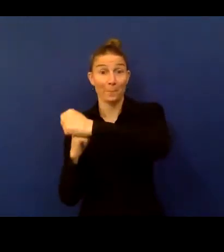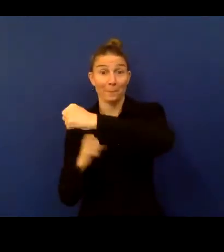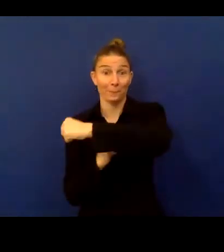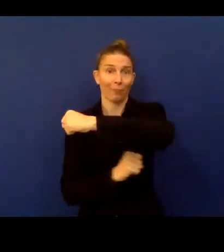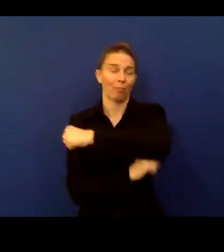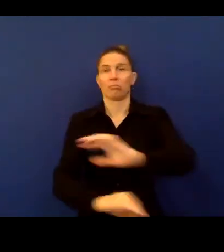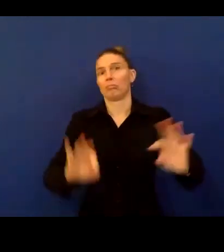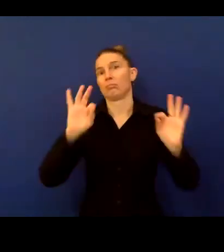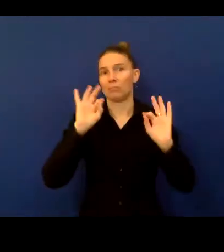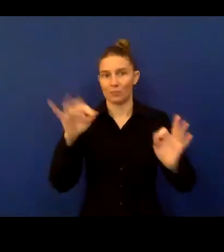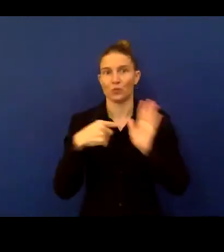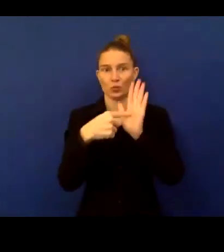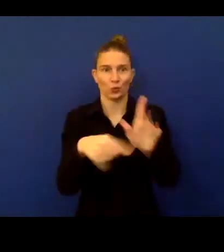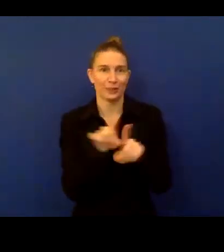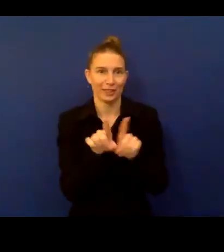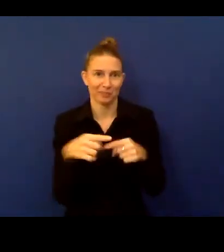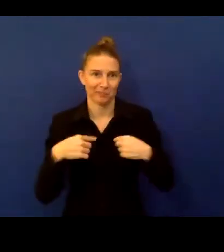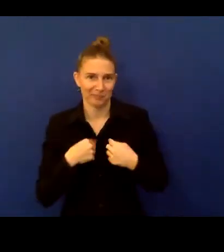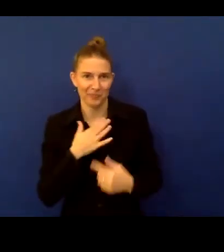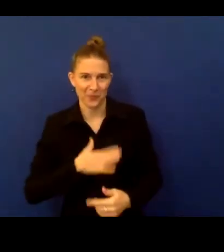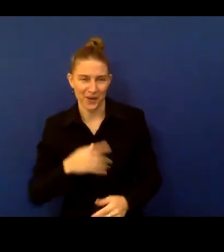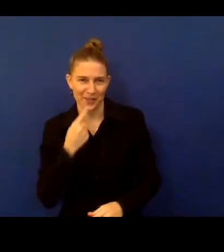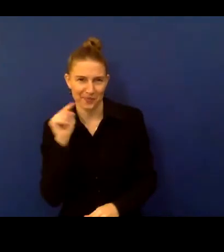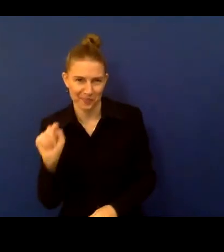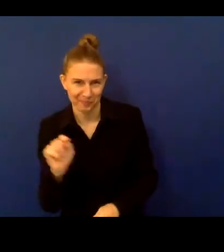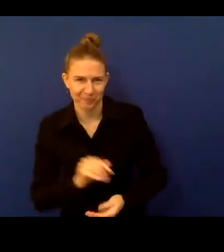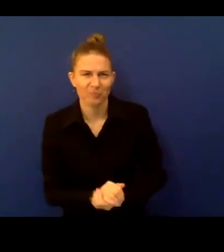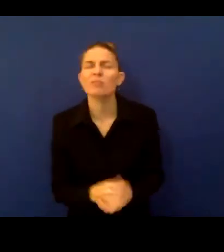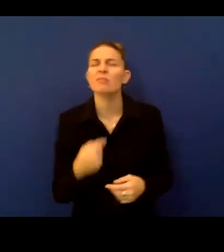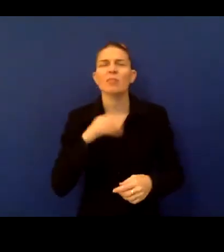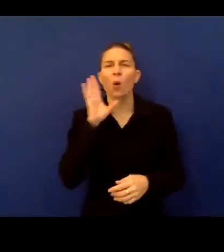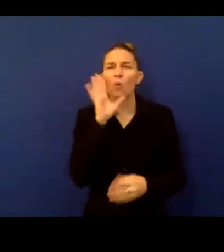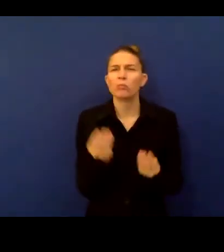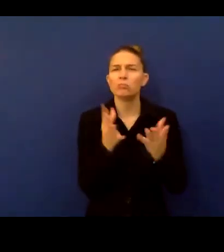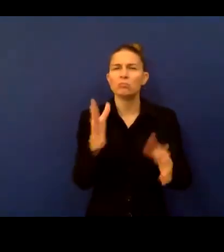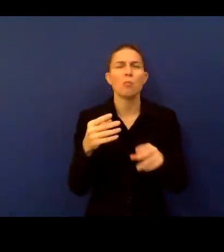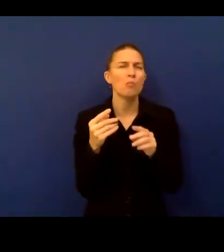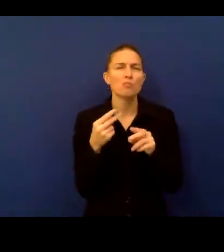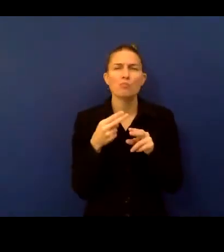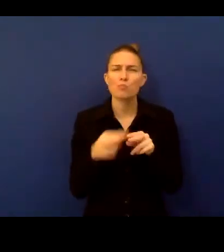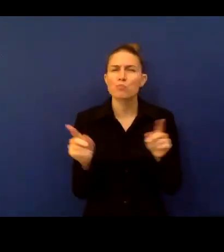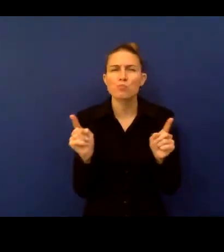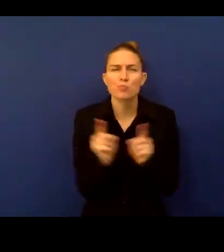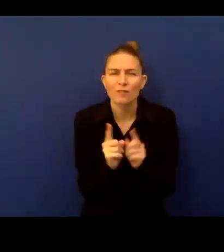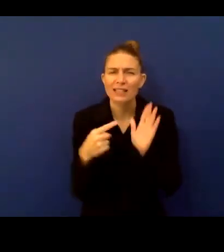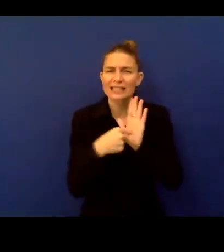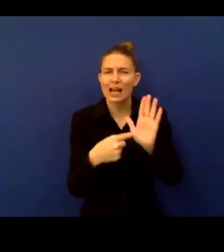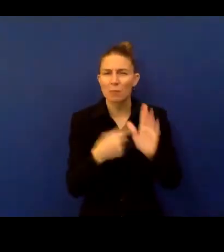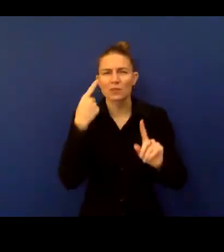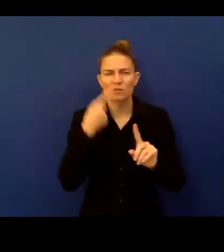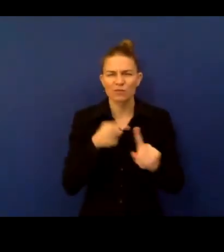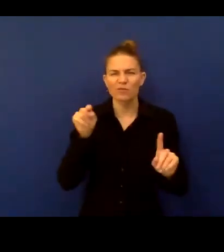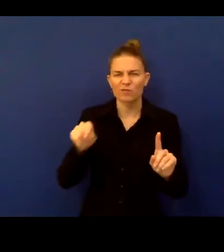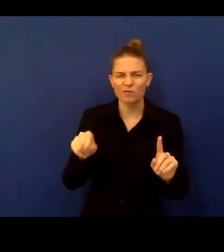points and examples I'll touch on. So I'll just share some brief examples from the inclusive data charter, which highlight the importance of building